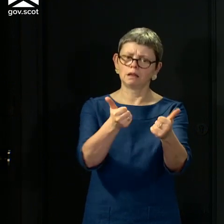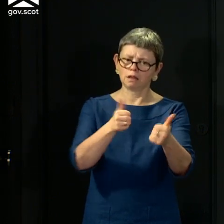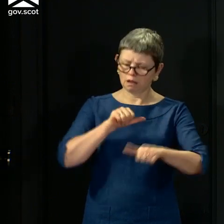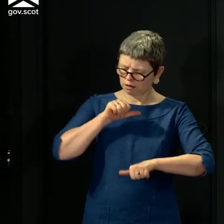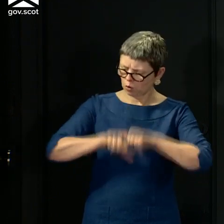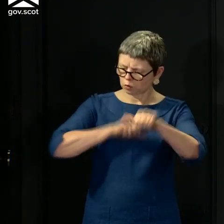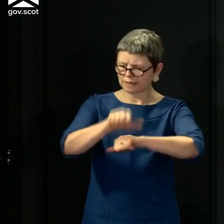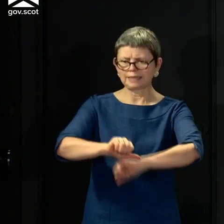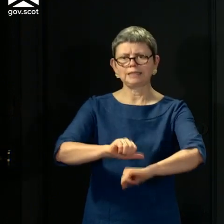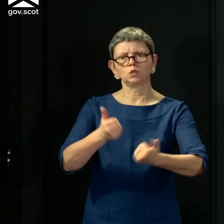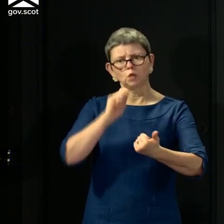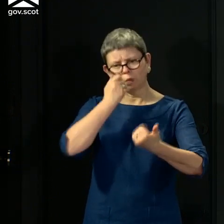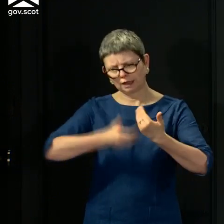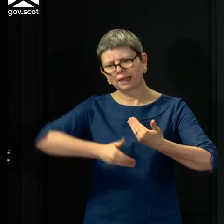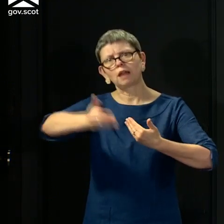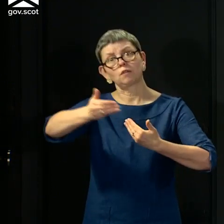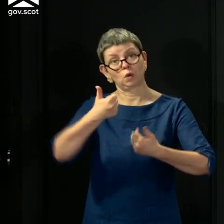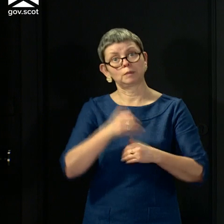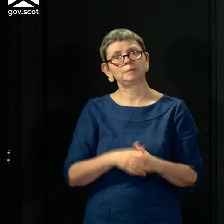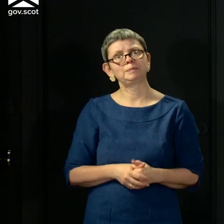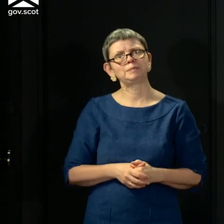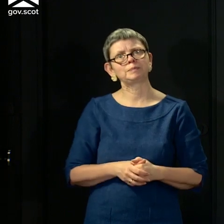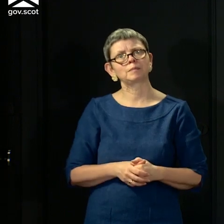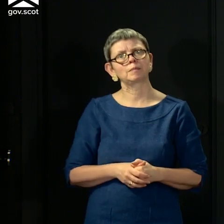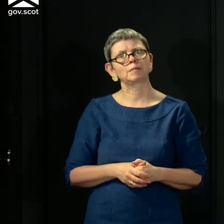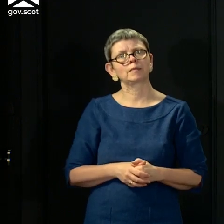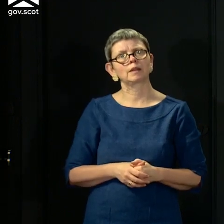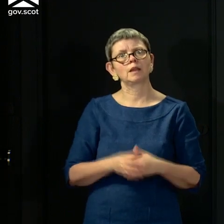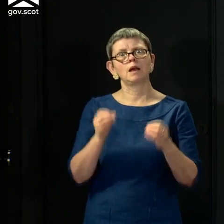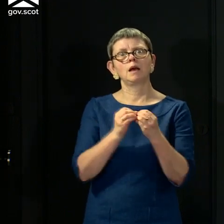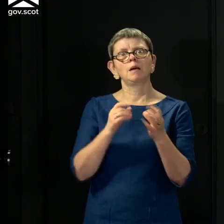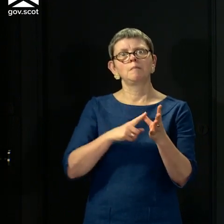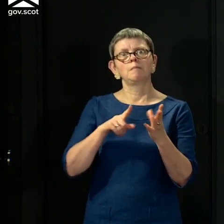Scotland and will continue to progress in the weeks to come. Alan Smith from Bower.